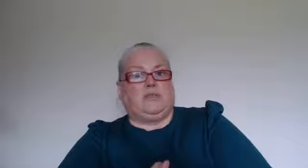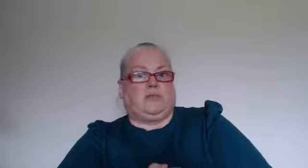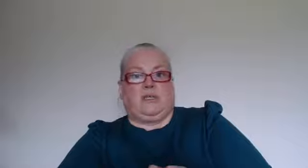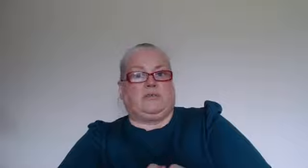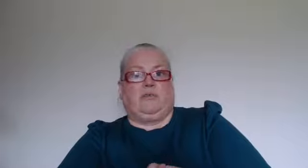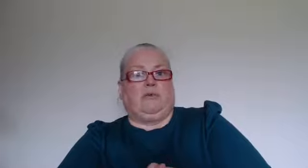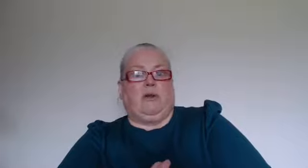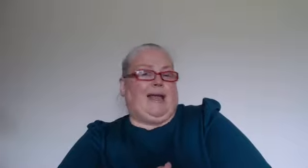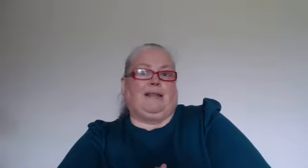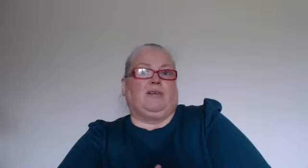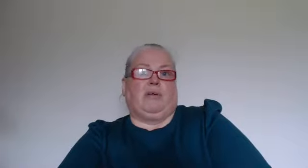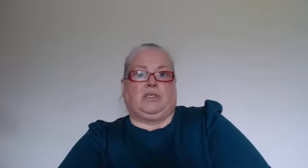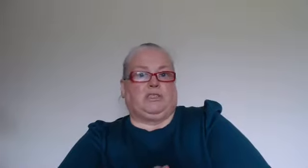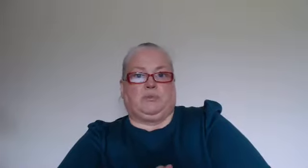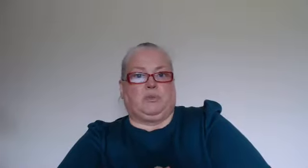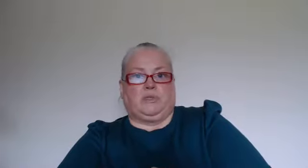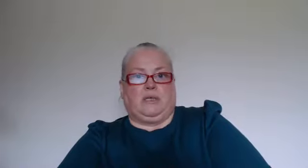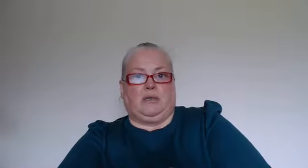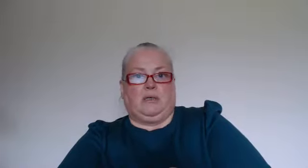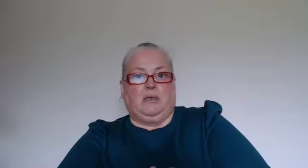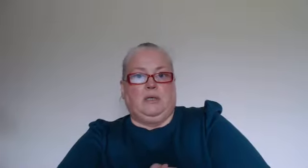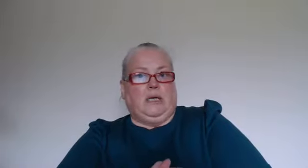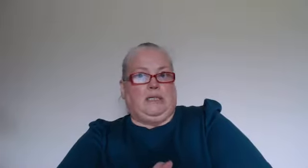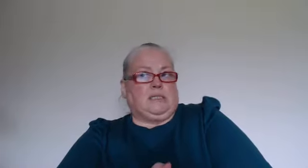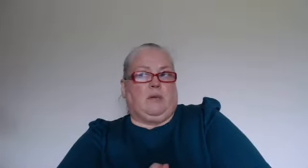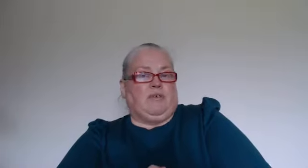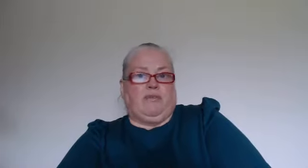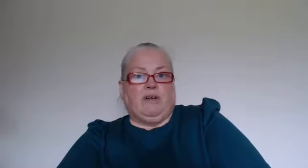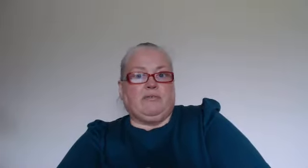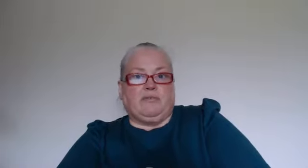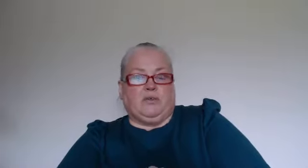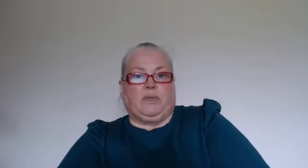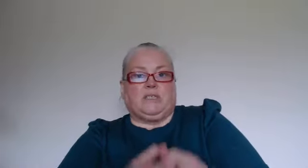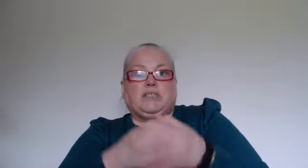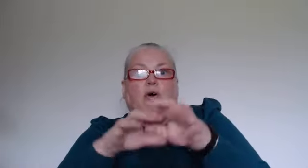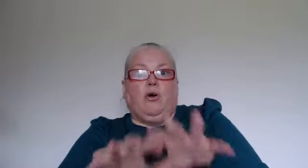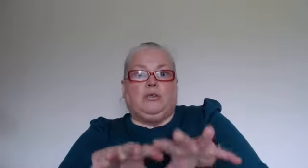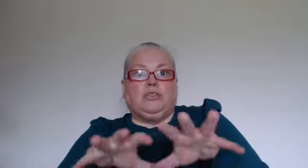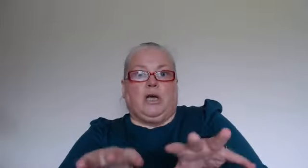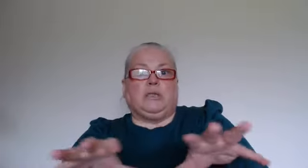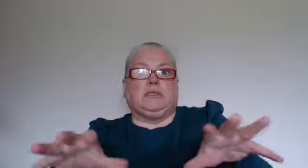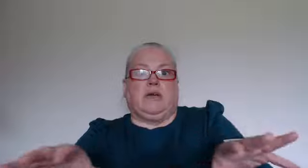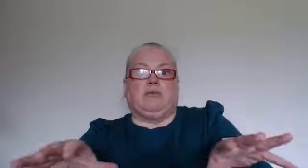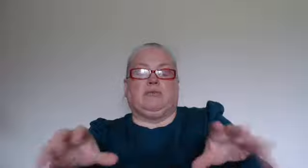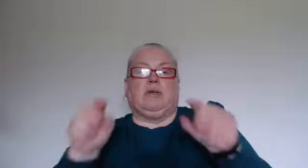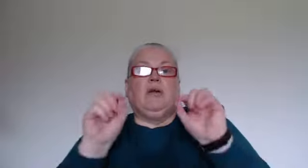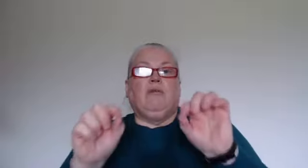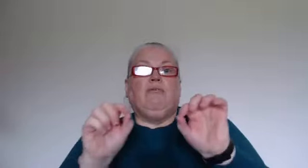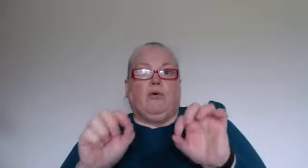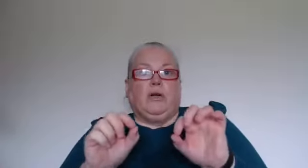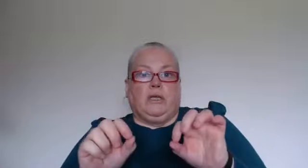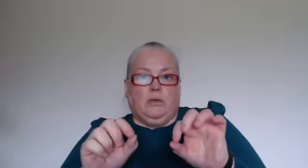successful or unhealthy relationship looks like and this can be fearful for you because it's uncharted territory for you.